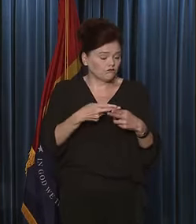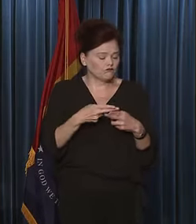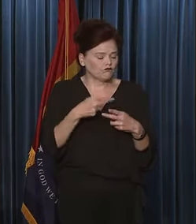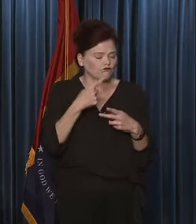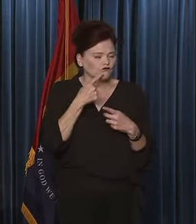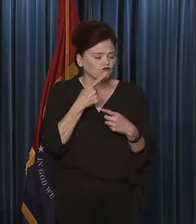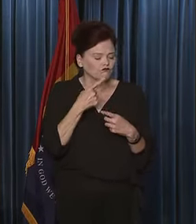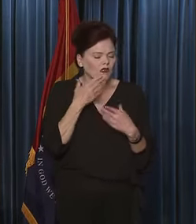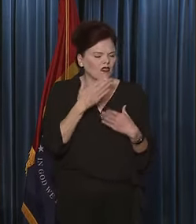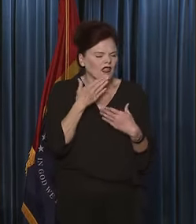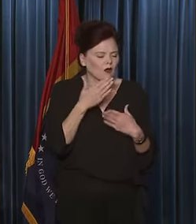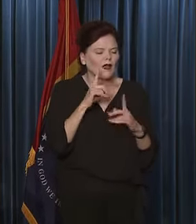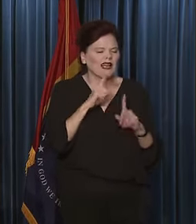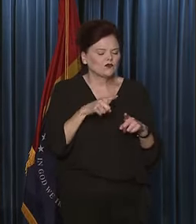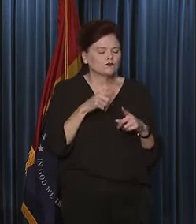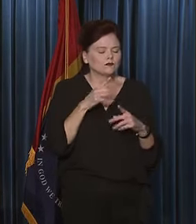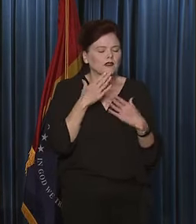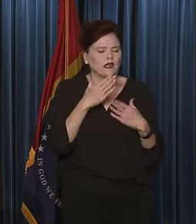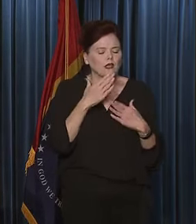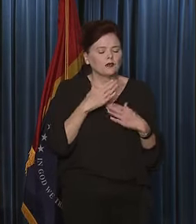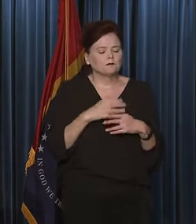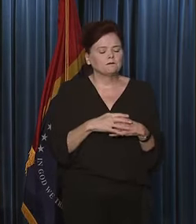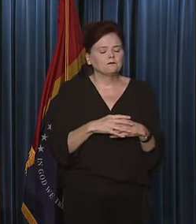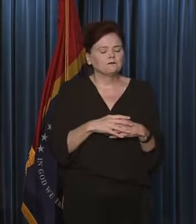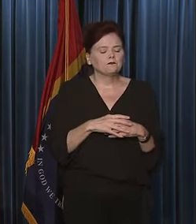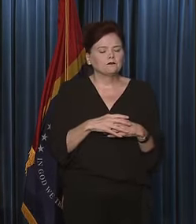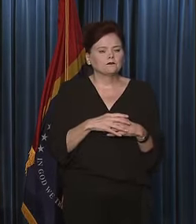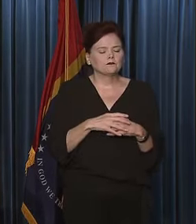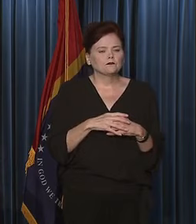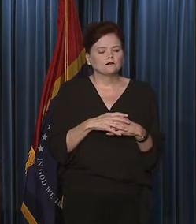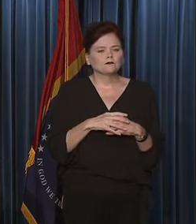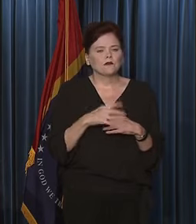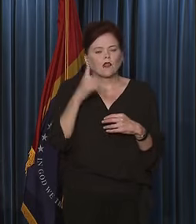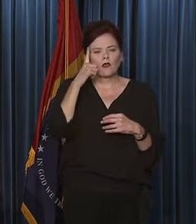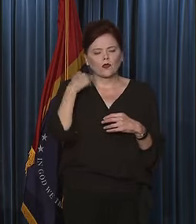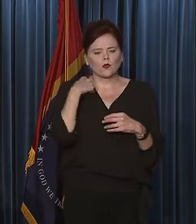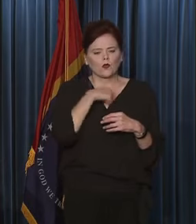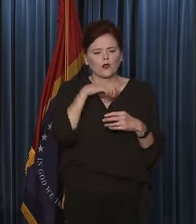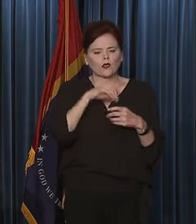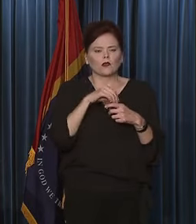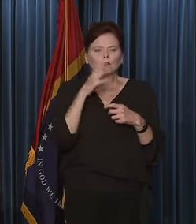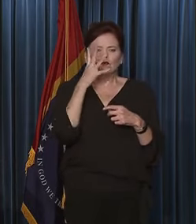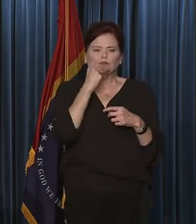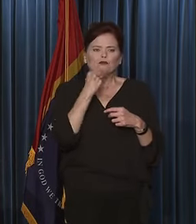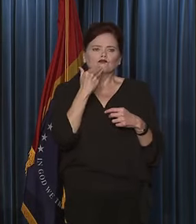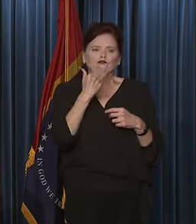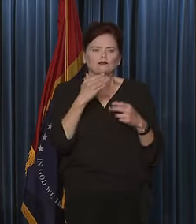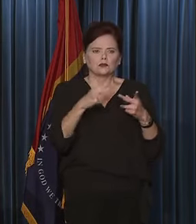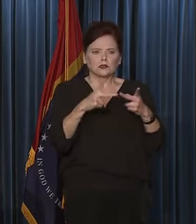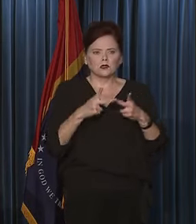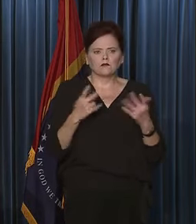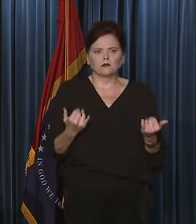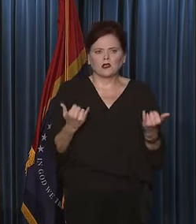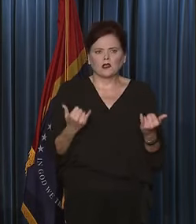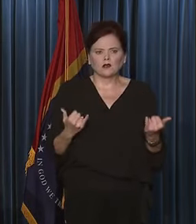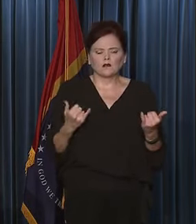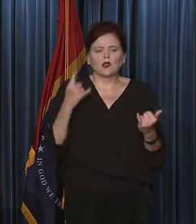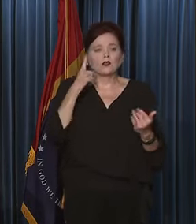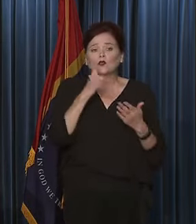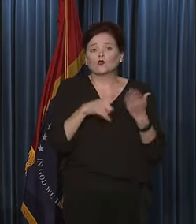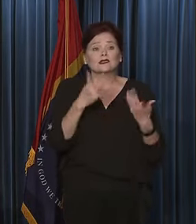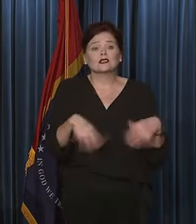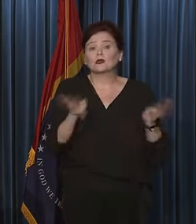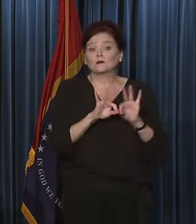Thank you, Governor. No, and I would say, you know, I think we're in a pretty good spot right now. I think what's going to be